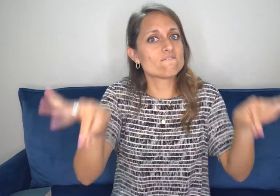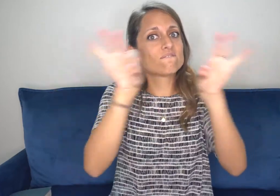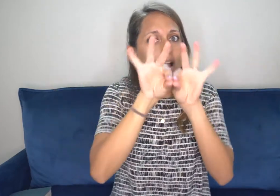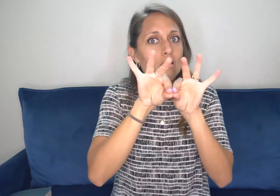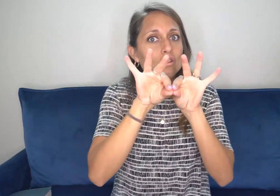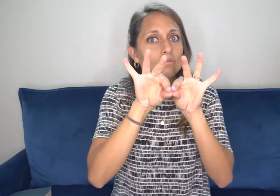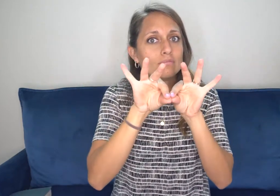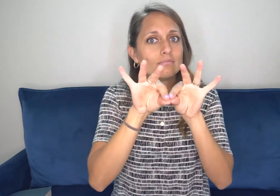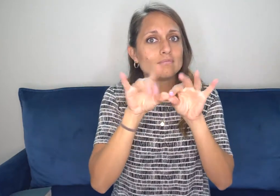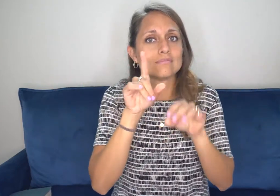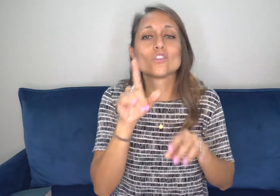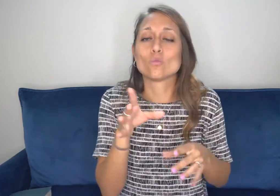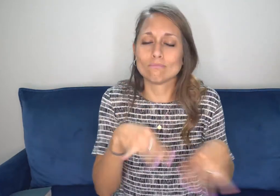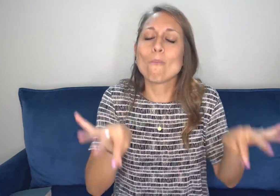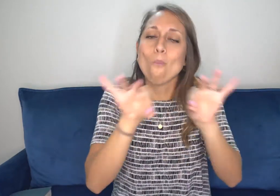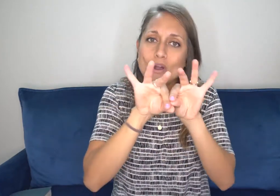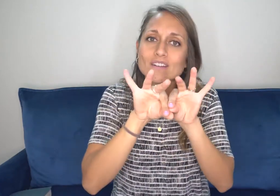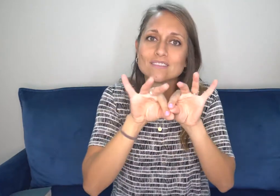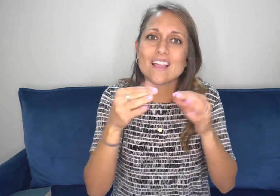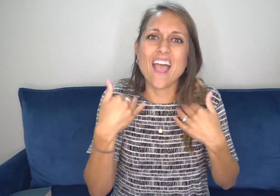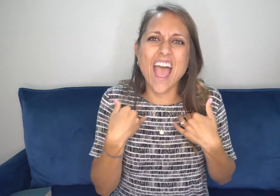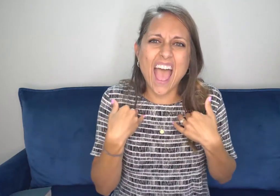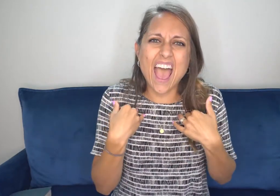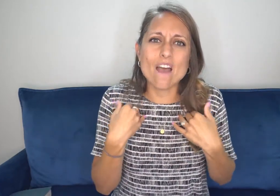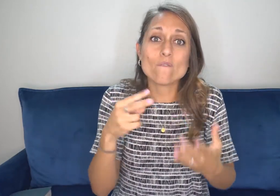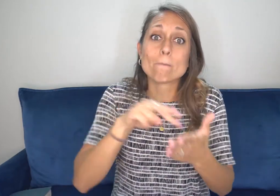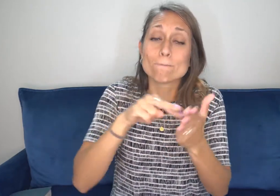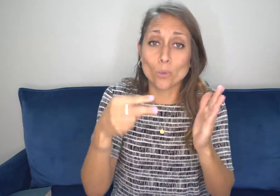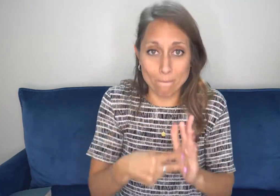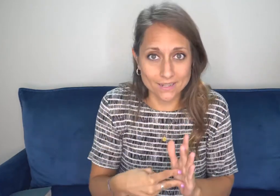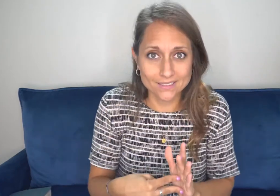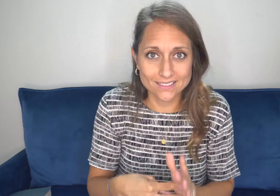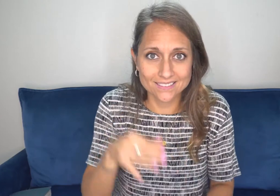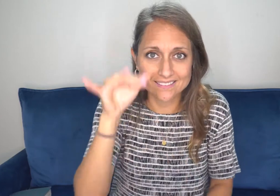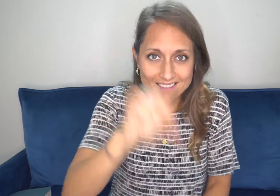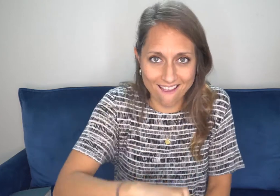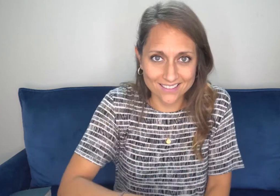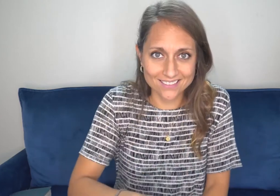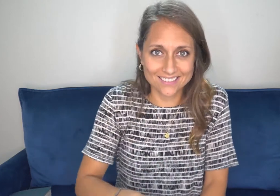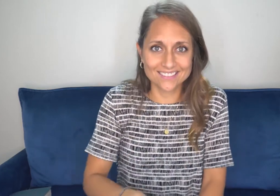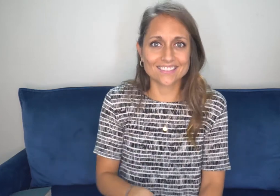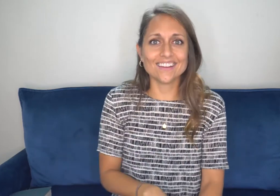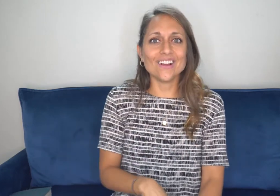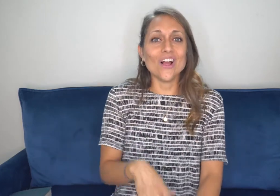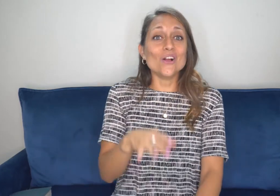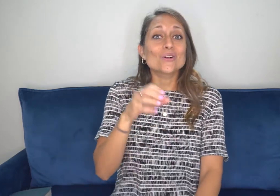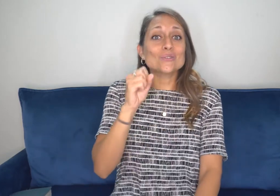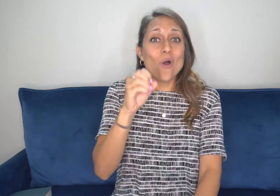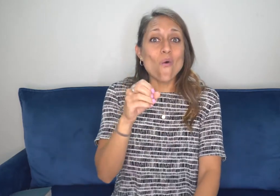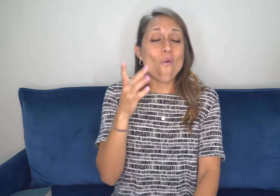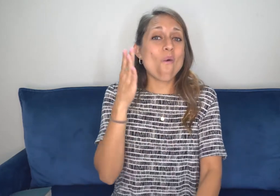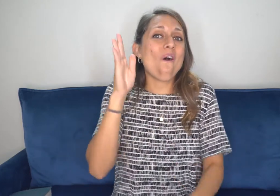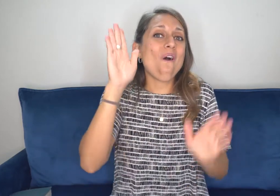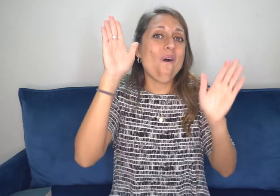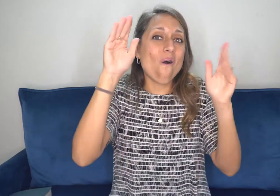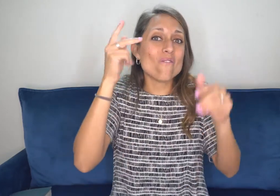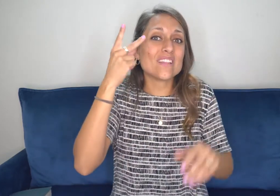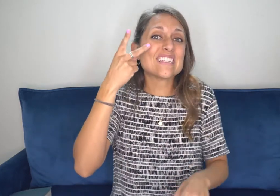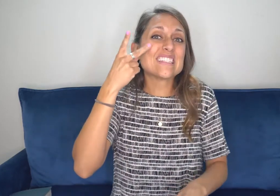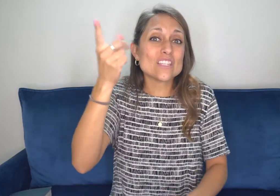reminded of God's great love for you and how much he cares of you. You have so much value and you are